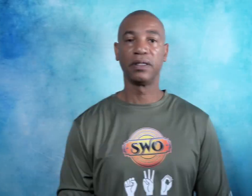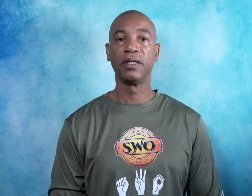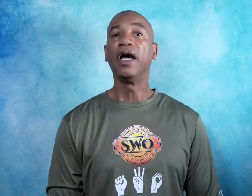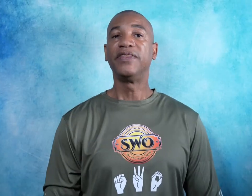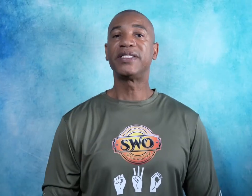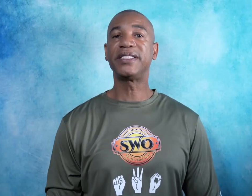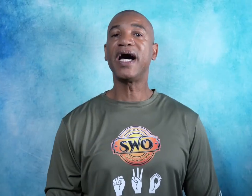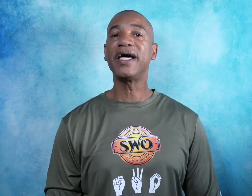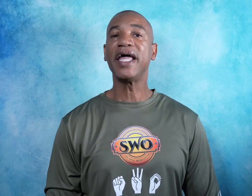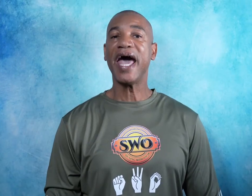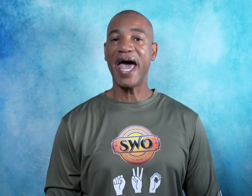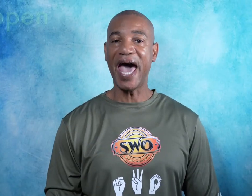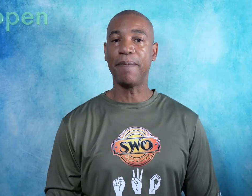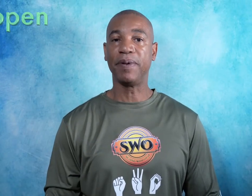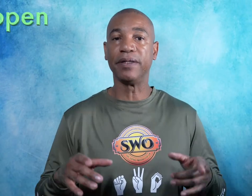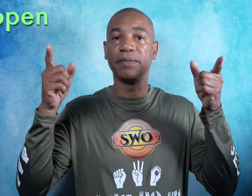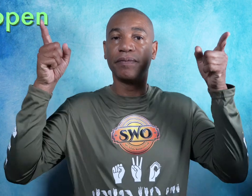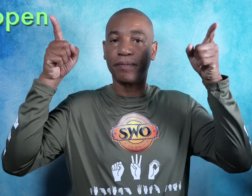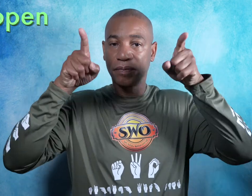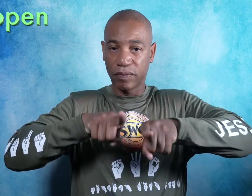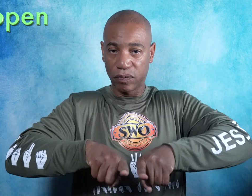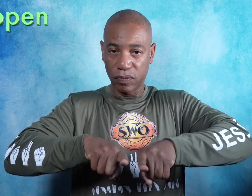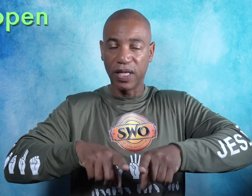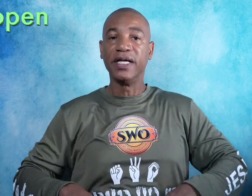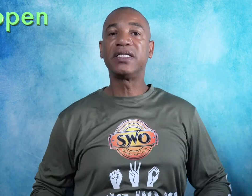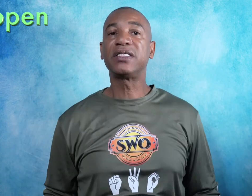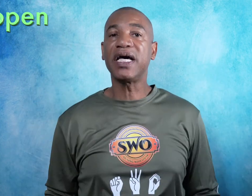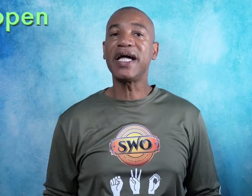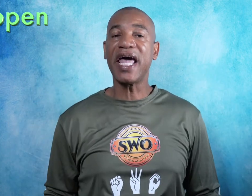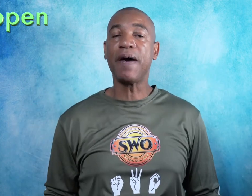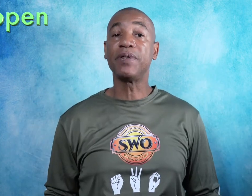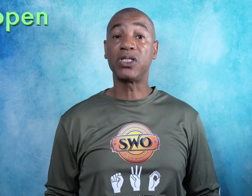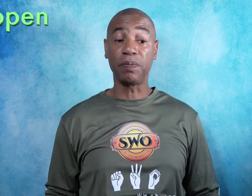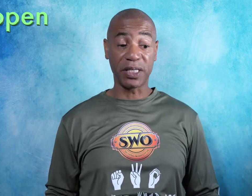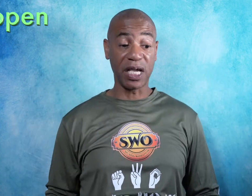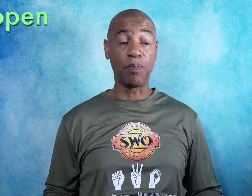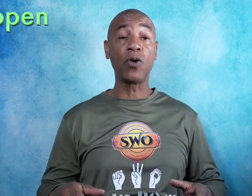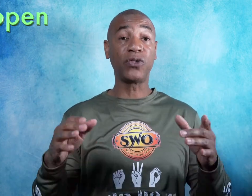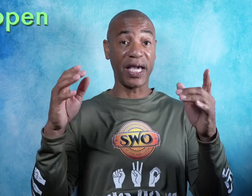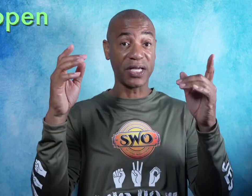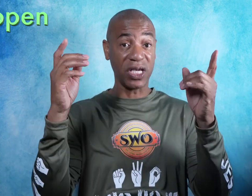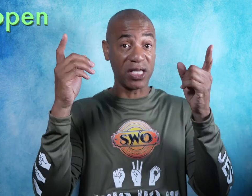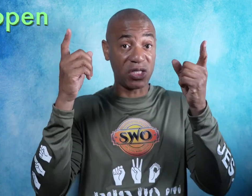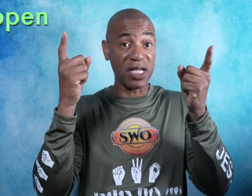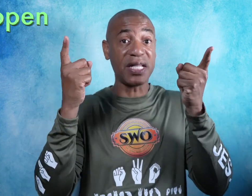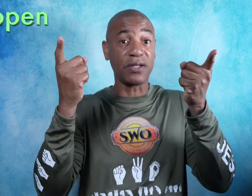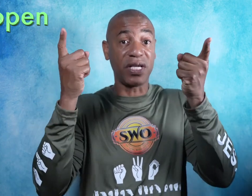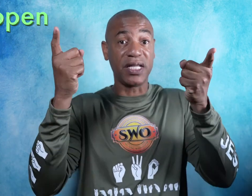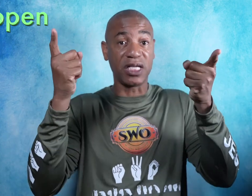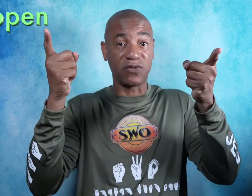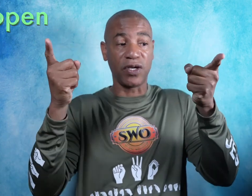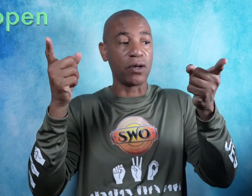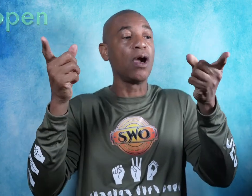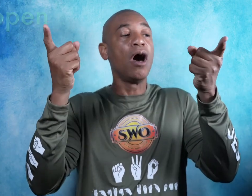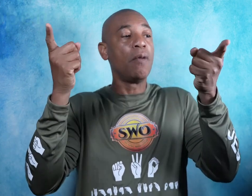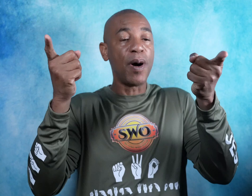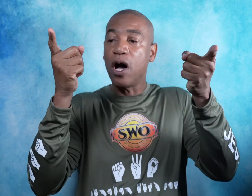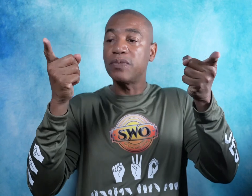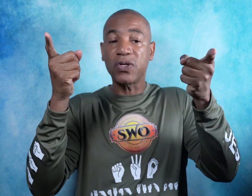The sign happen. To sign happen, simply take both hands, extend out the index finger, palms are